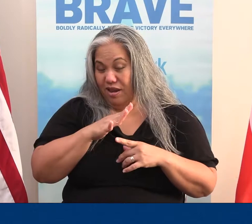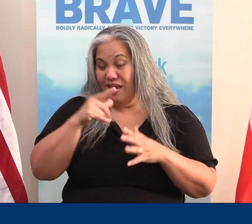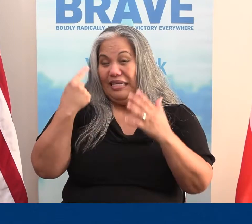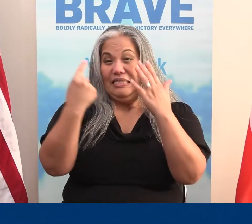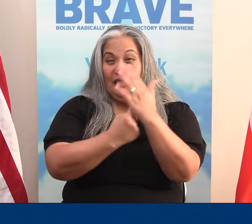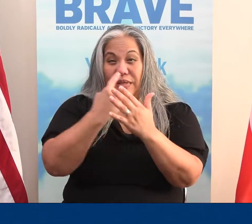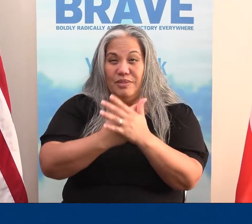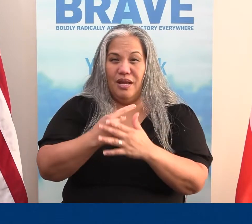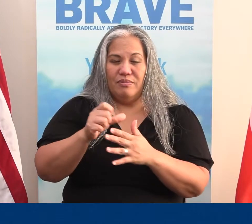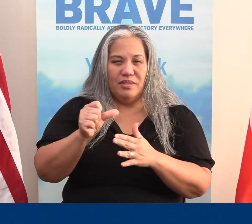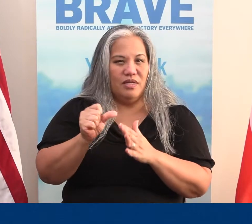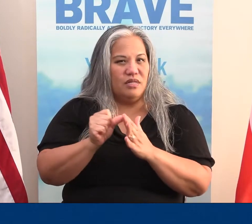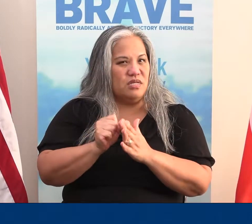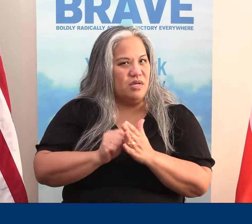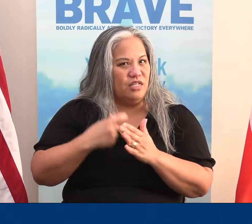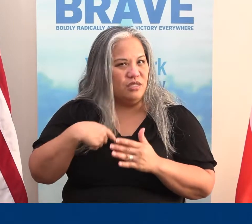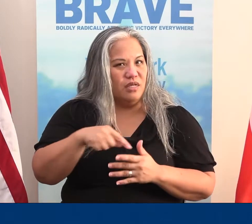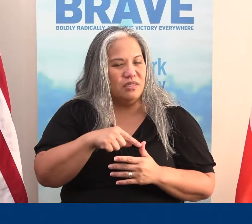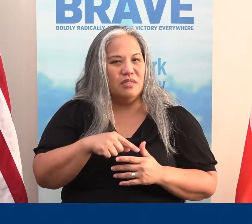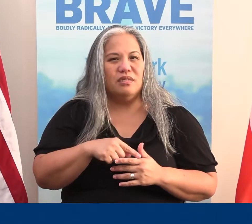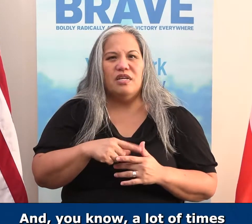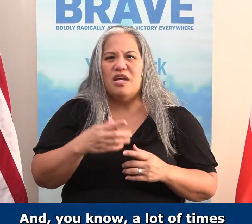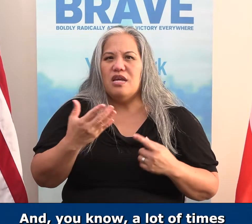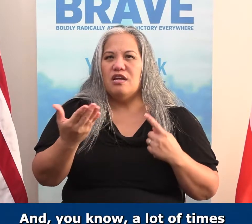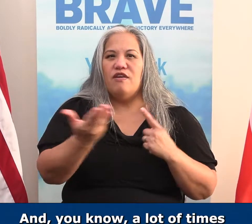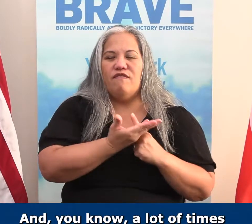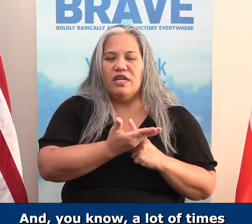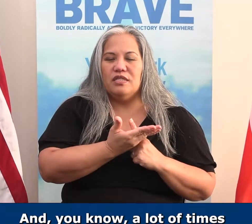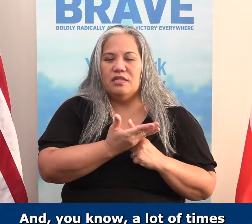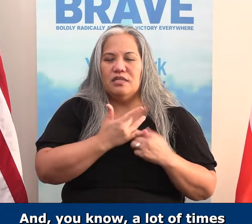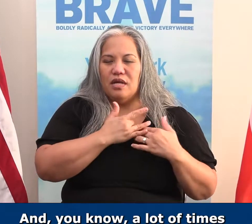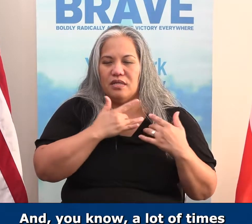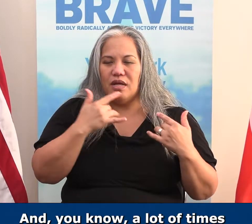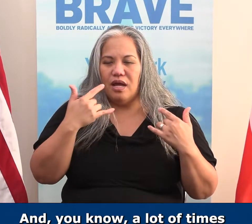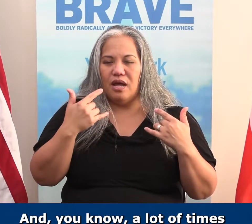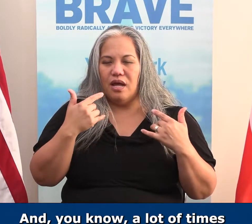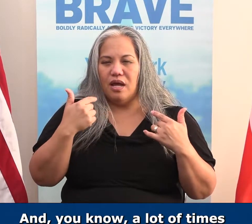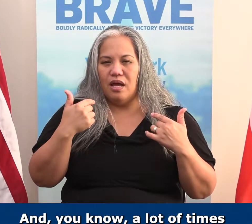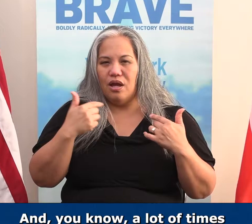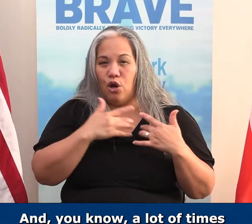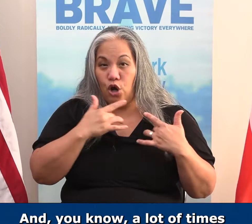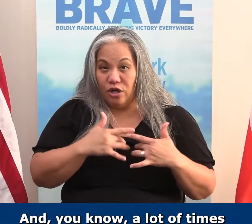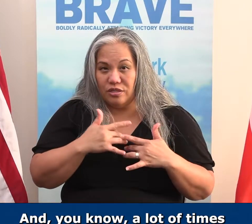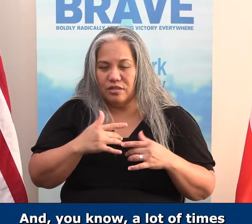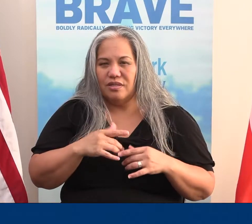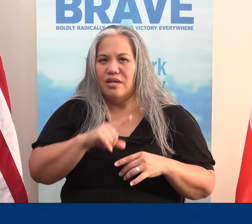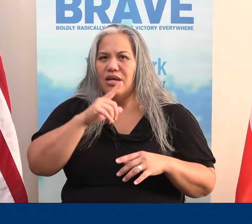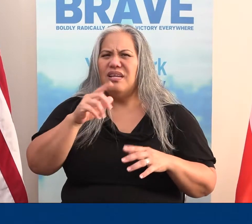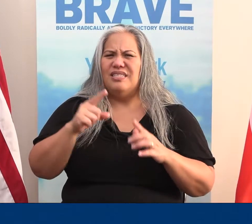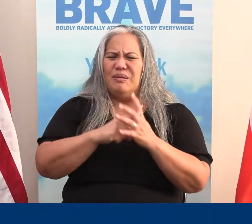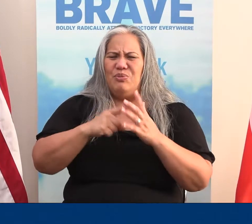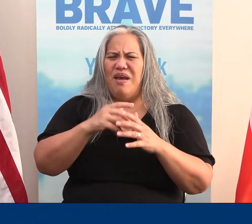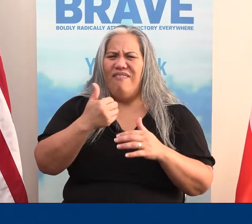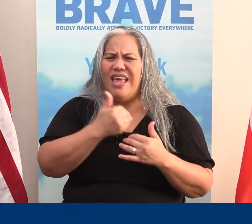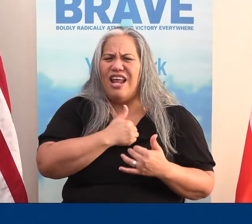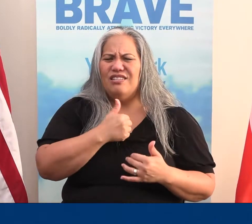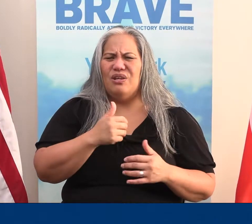cuts us. It convicts us. And you know, a lot of times, we can have the attitude, Oh, my goodness, this is too challenging.